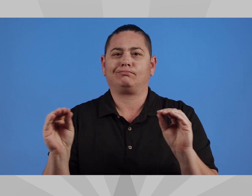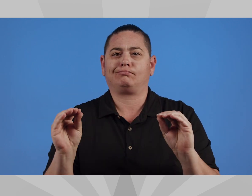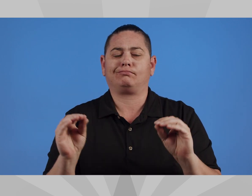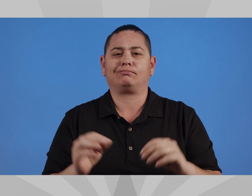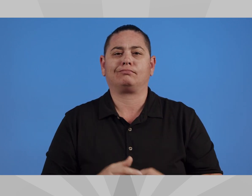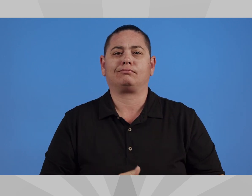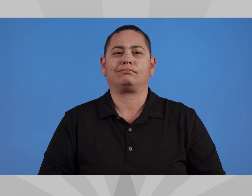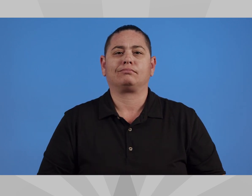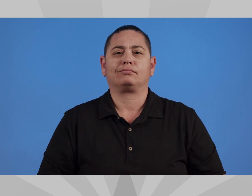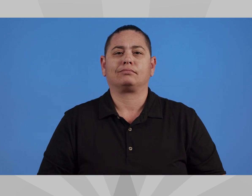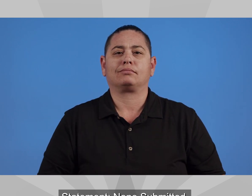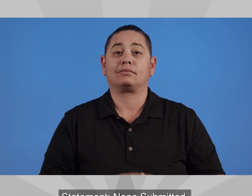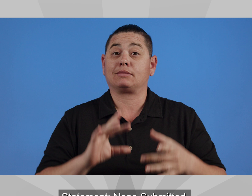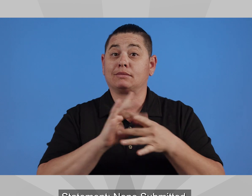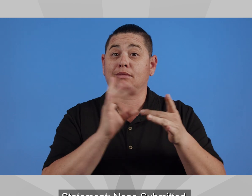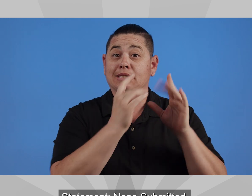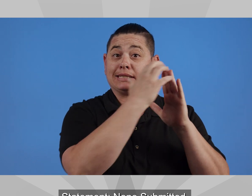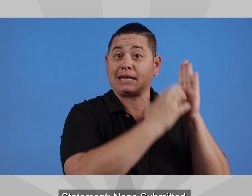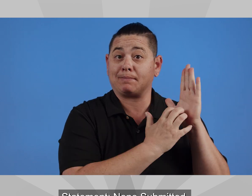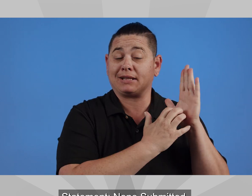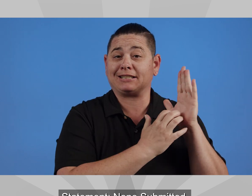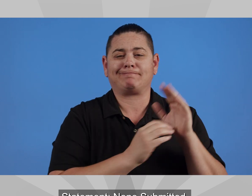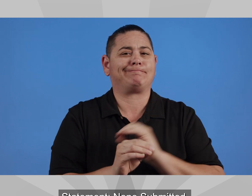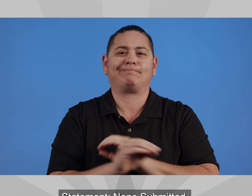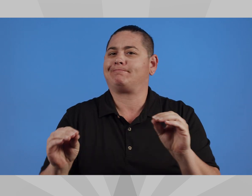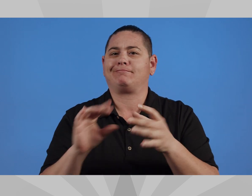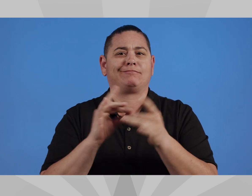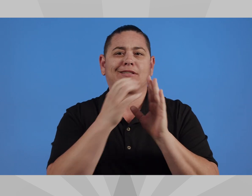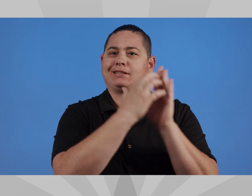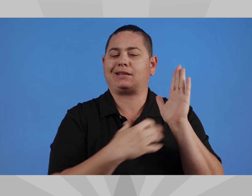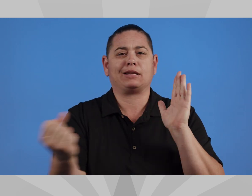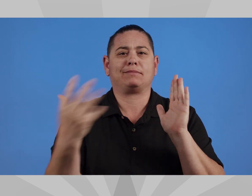Statement None Submitted